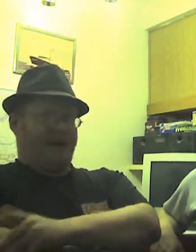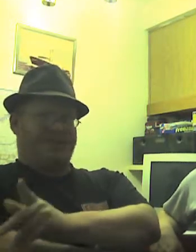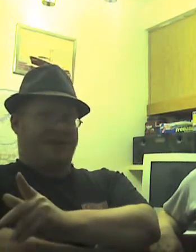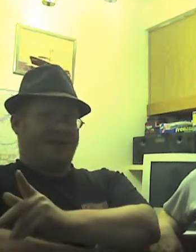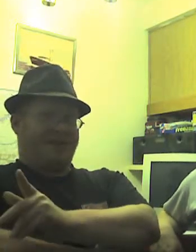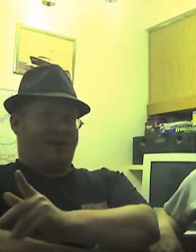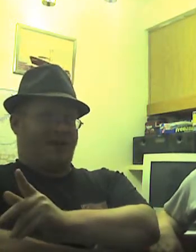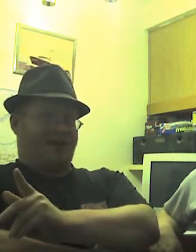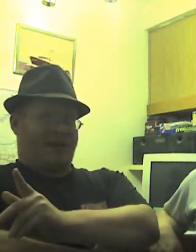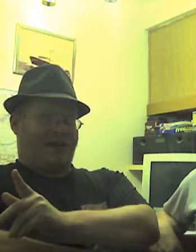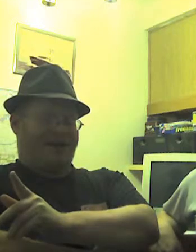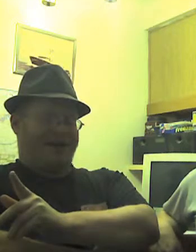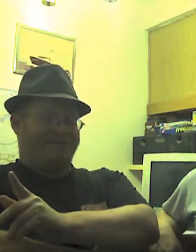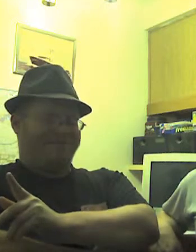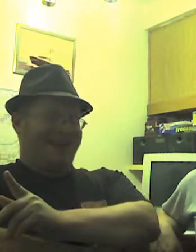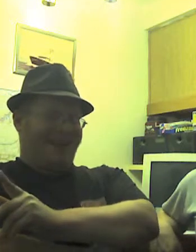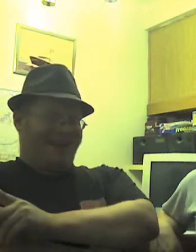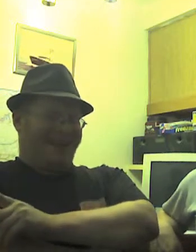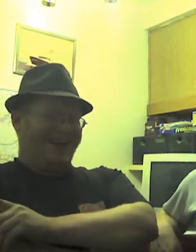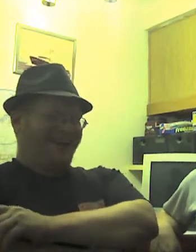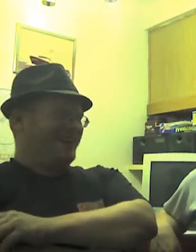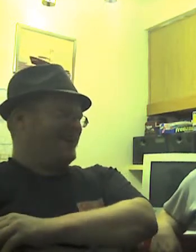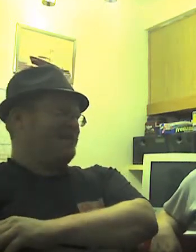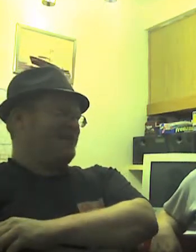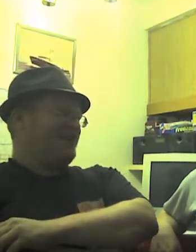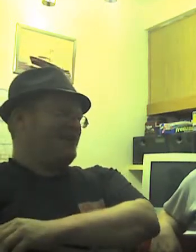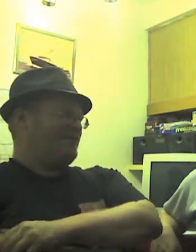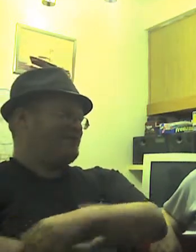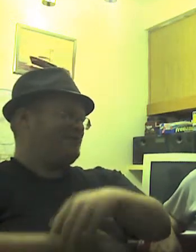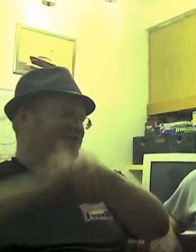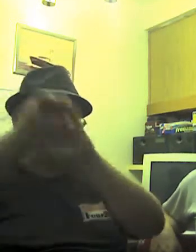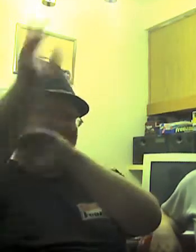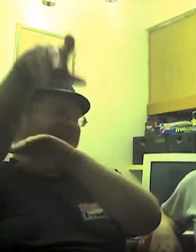Not John McClain from Die Hard. No. Norman McClain... fly fishing with grenades.